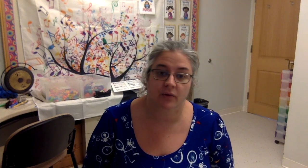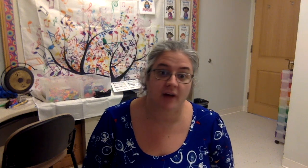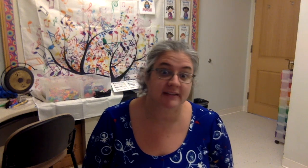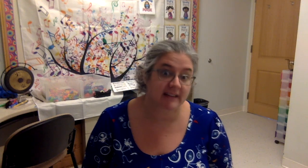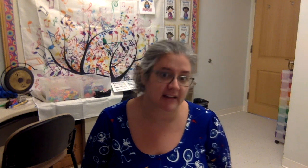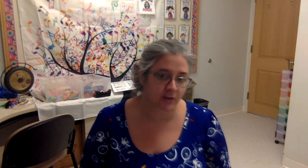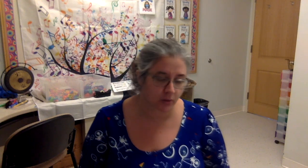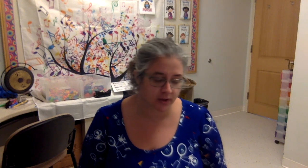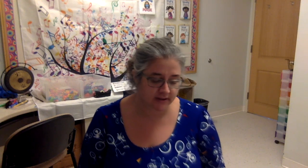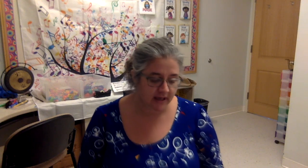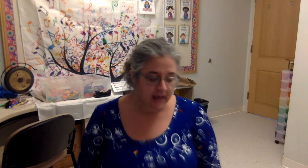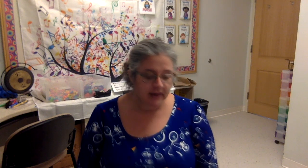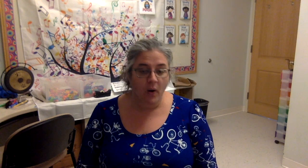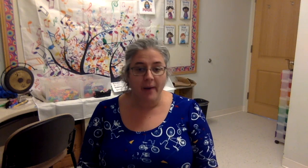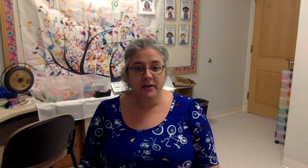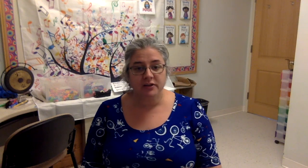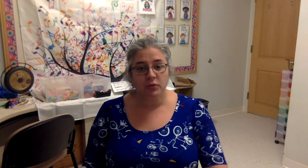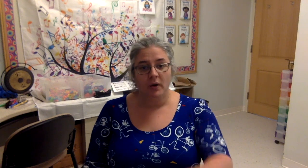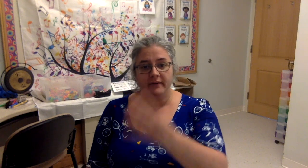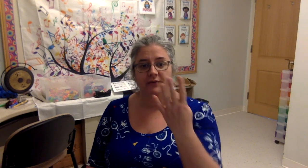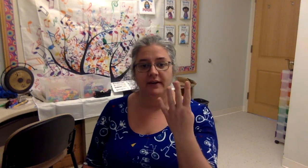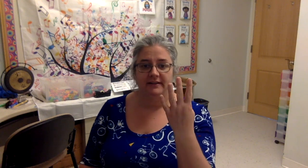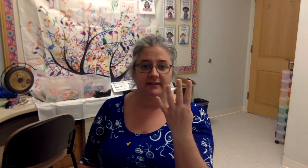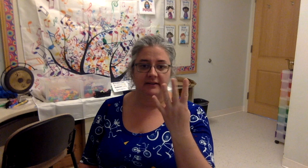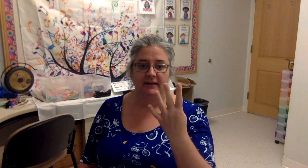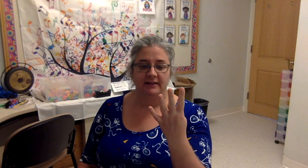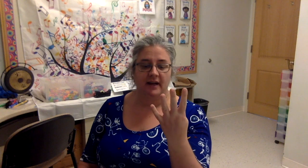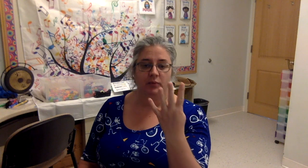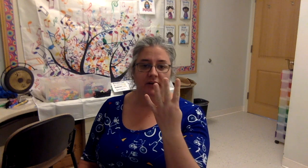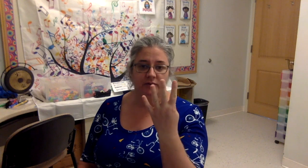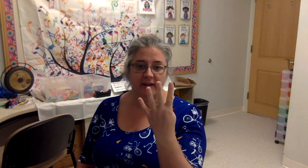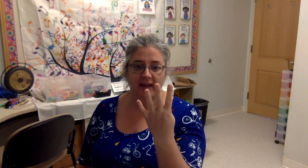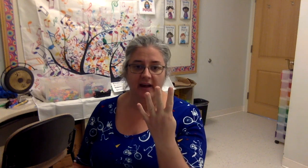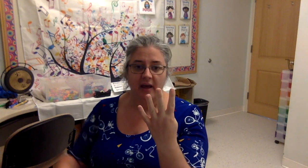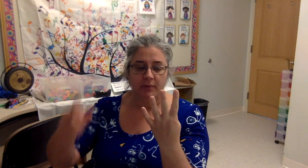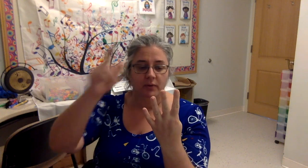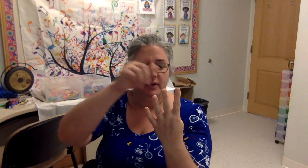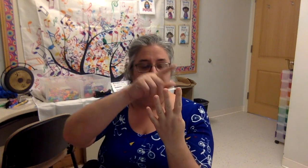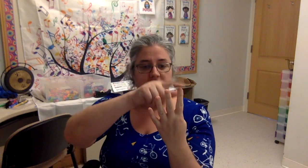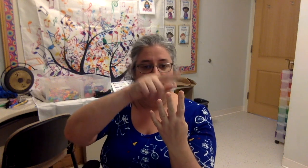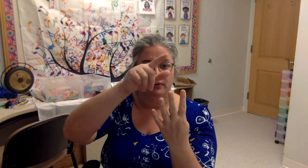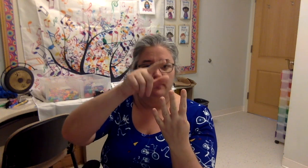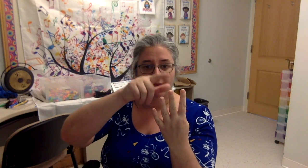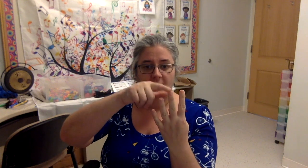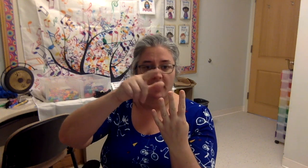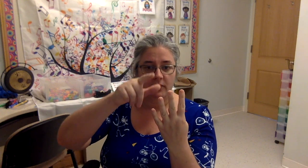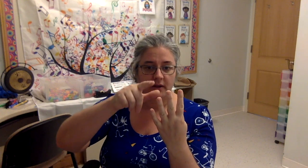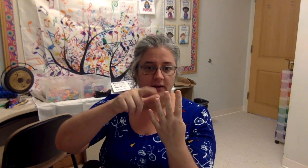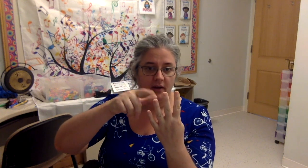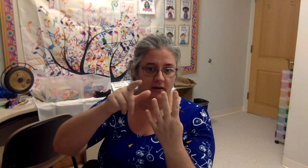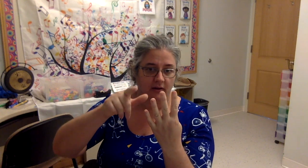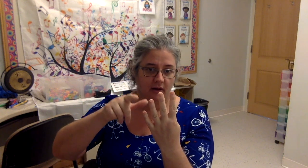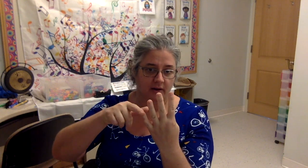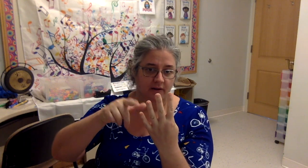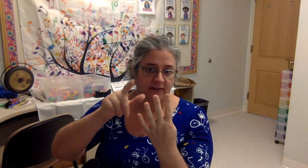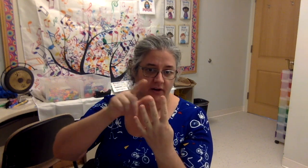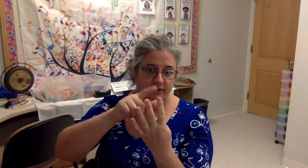singing the words. Now I'm gonna do one phrase at a time. We're gonna do it again, but we're going to follow along on our fingers.